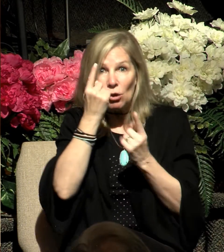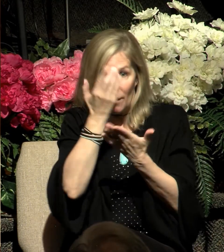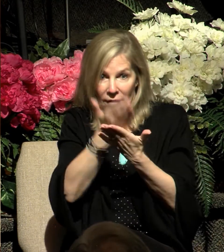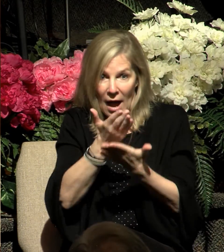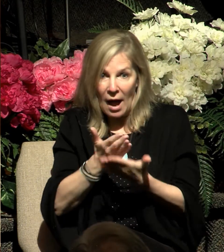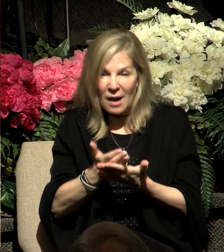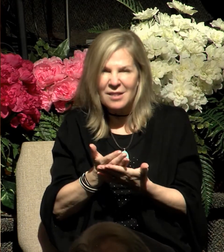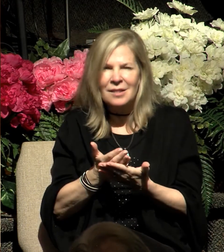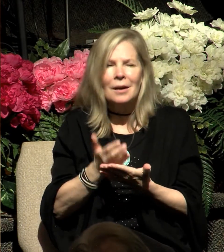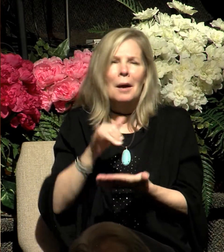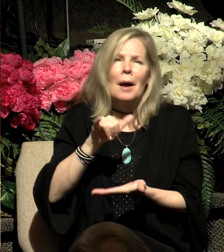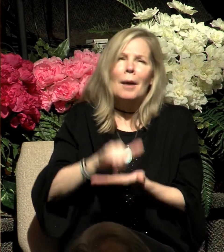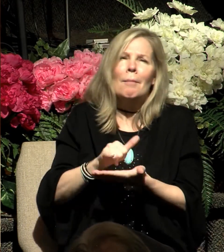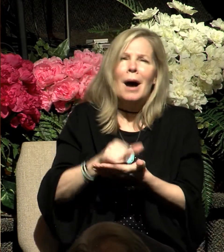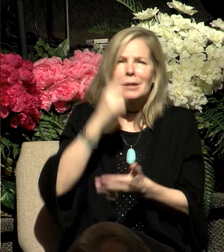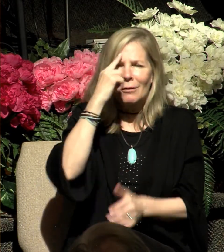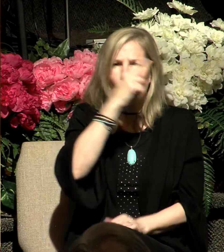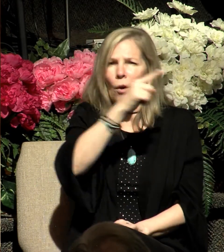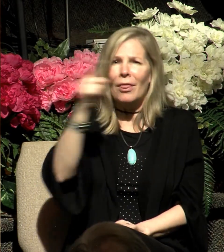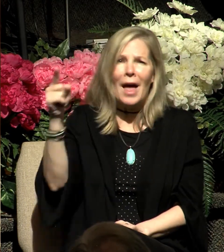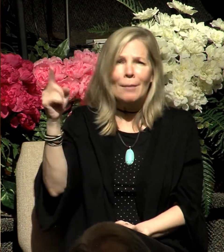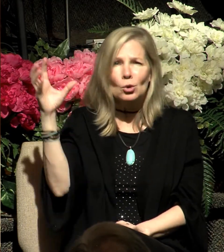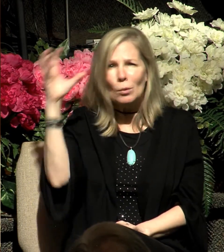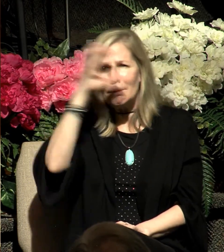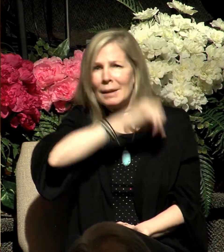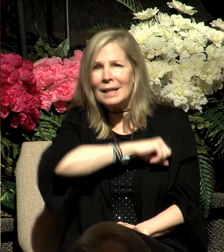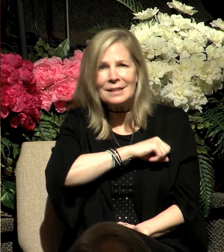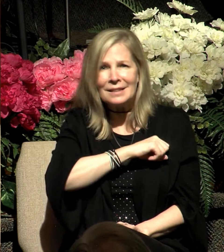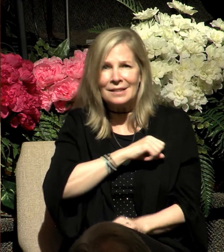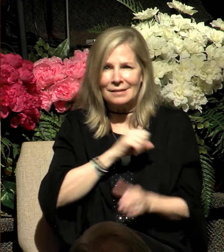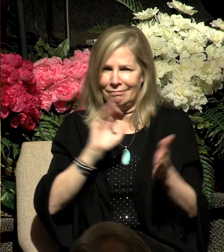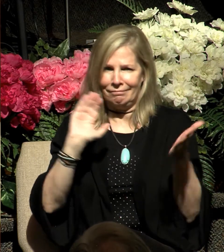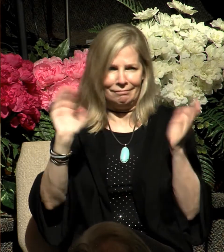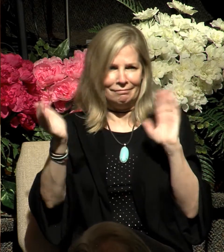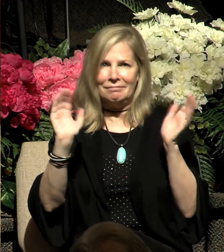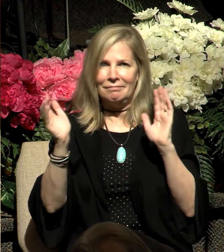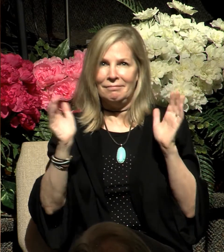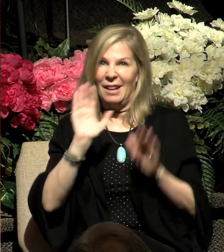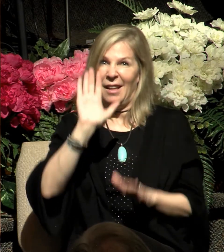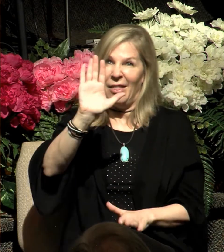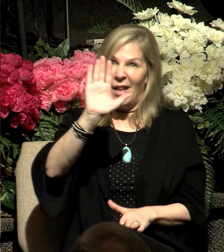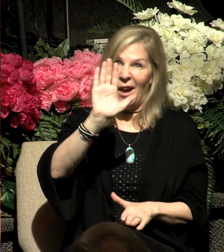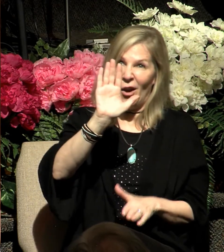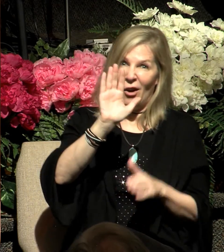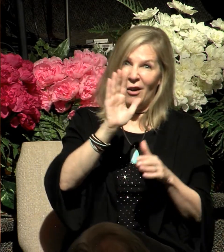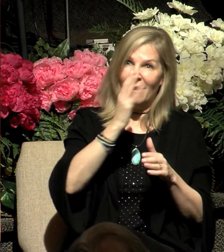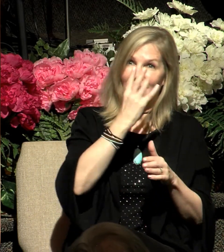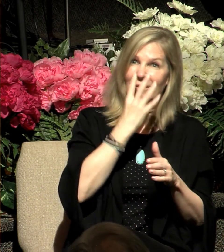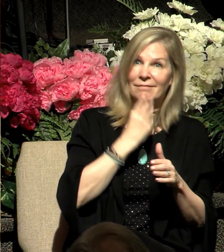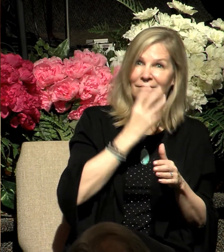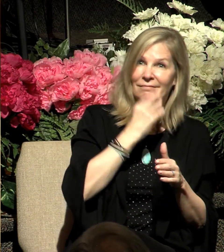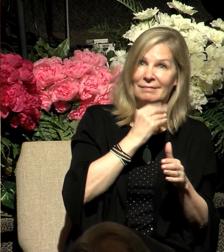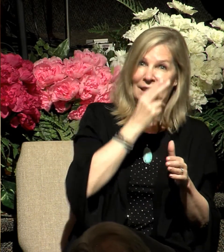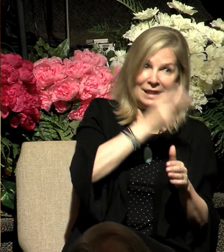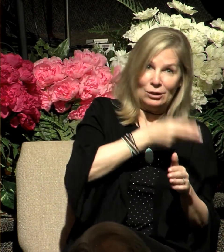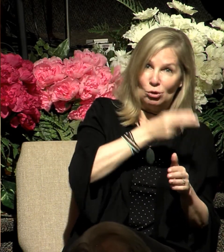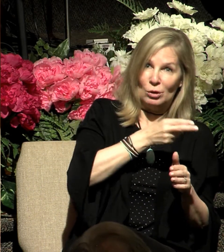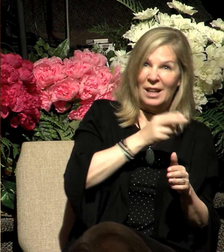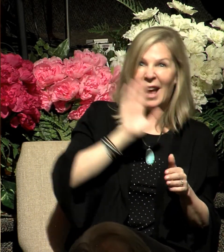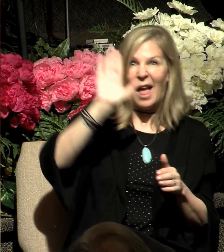could not have missed the parallels between their nation's history and their behavior toward Jesus. Nor could they